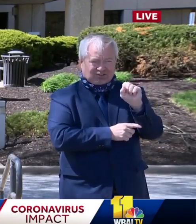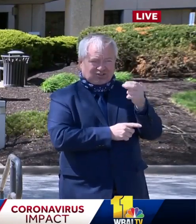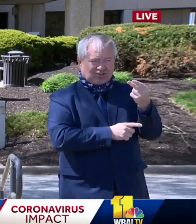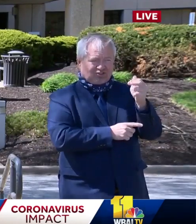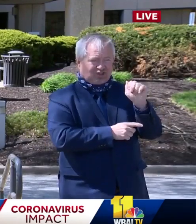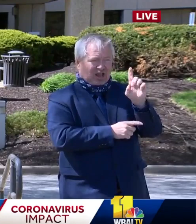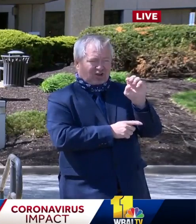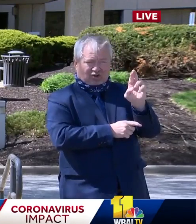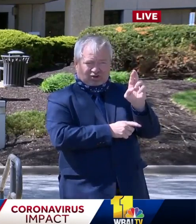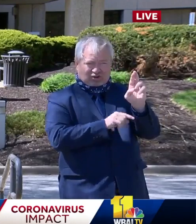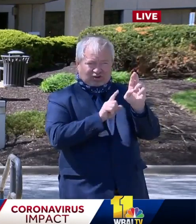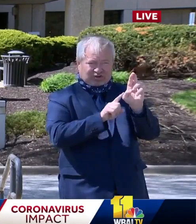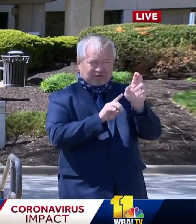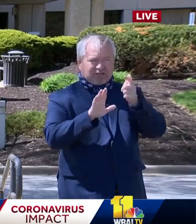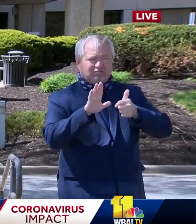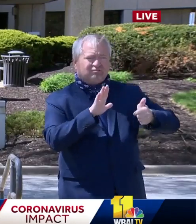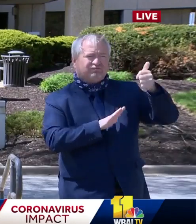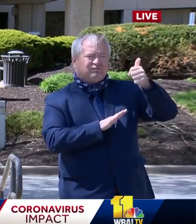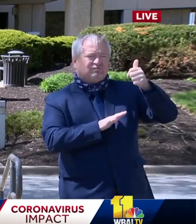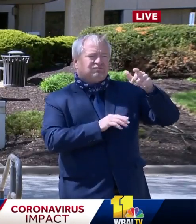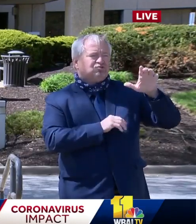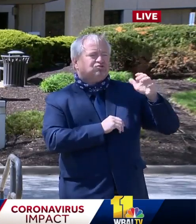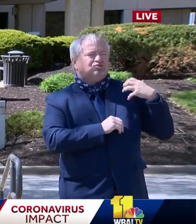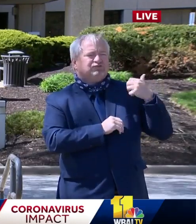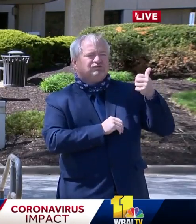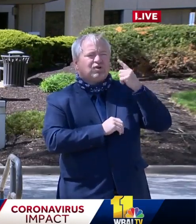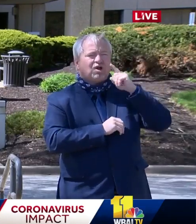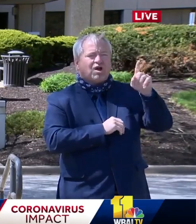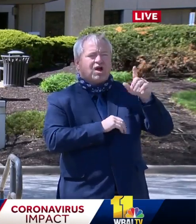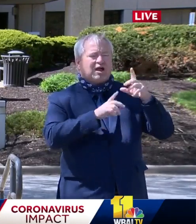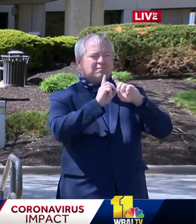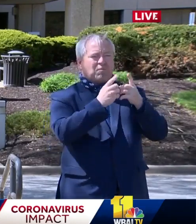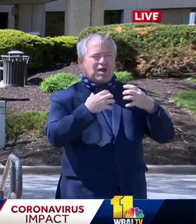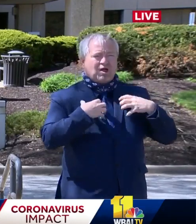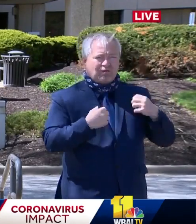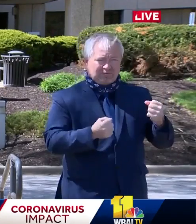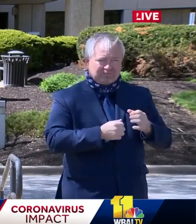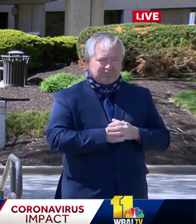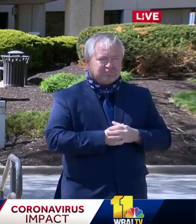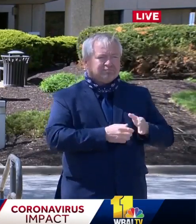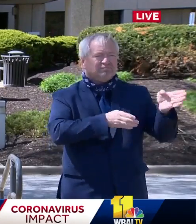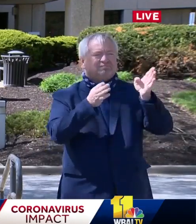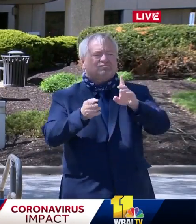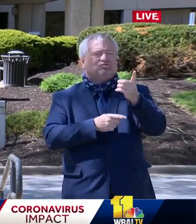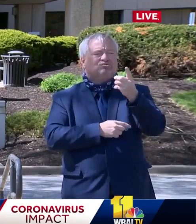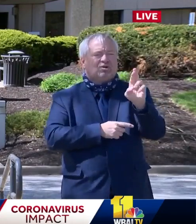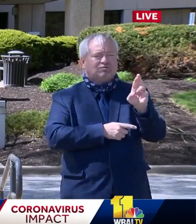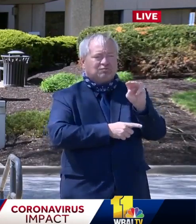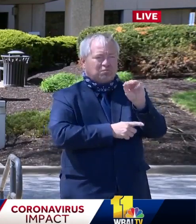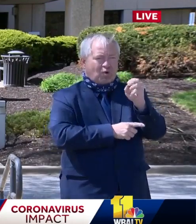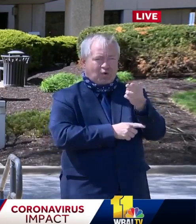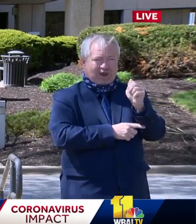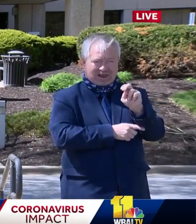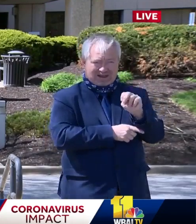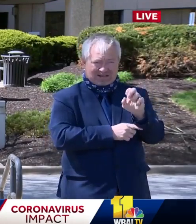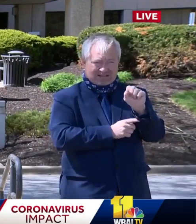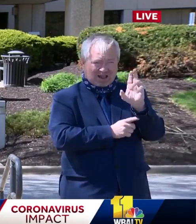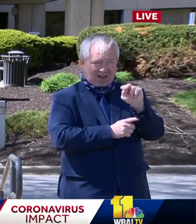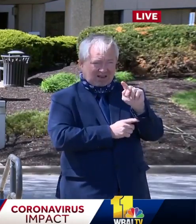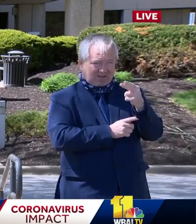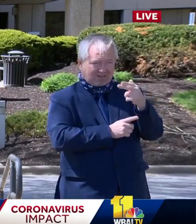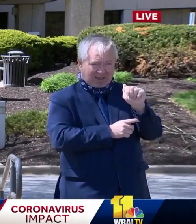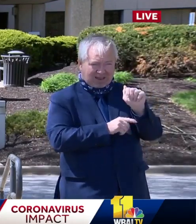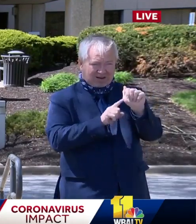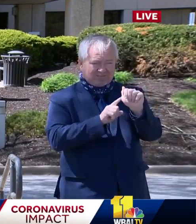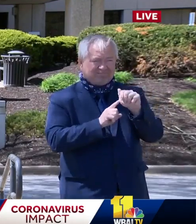of the Maryland Department of Health and his entire team. Dr. Mohan Suntha and all the folks at UMMS and the Prince